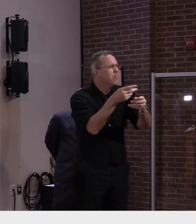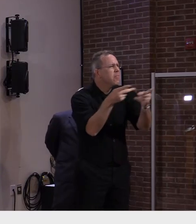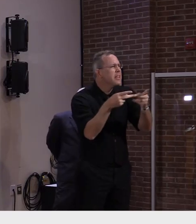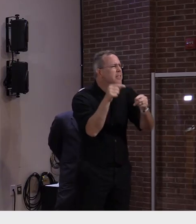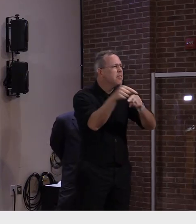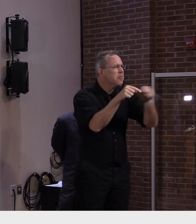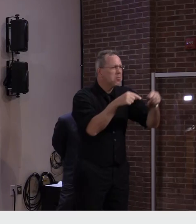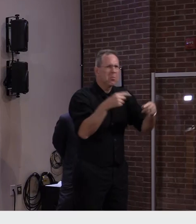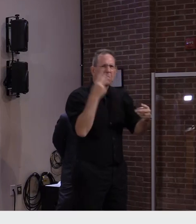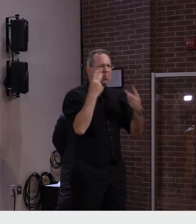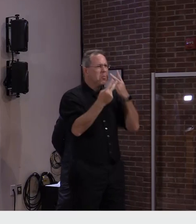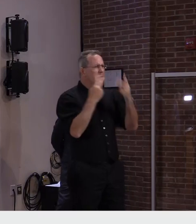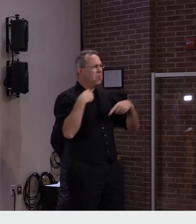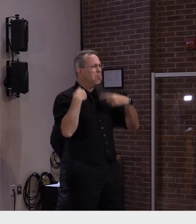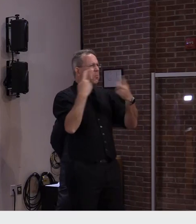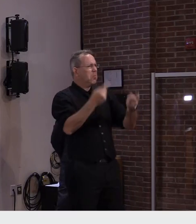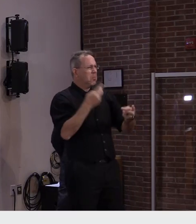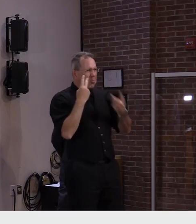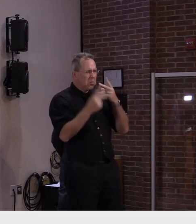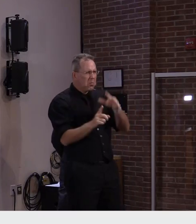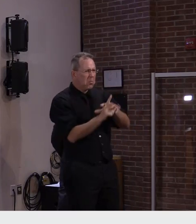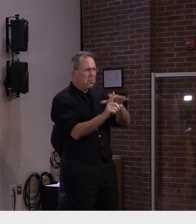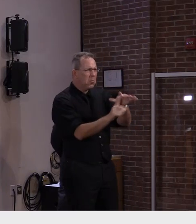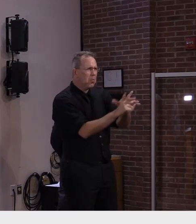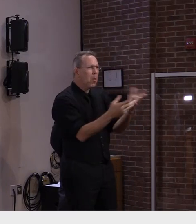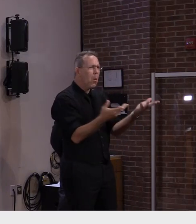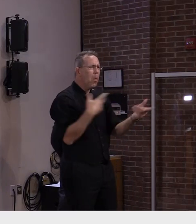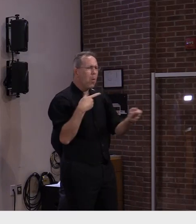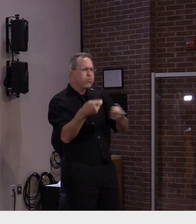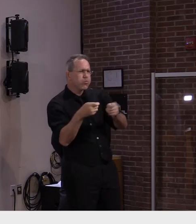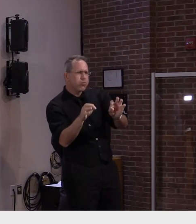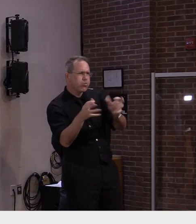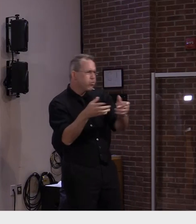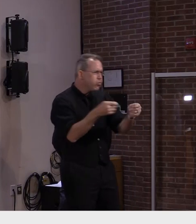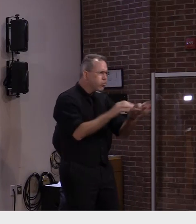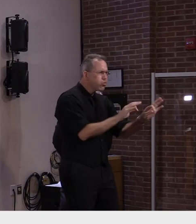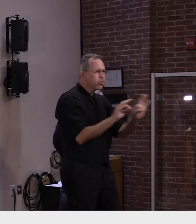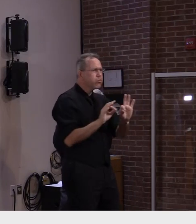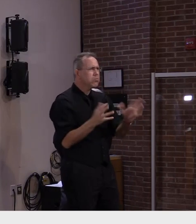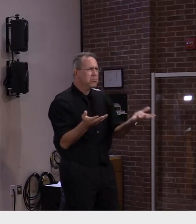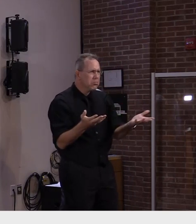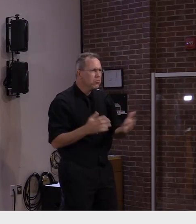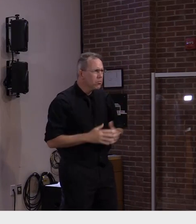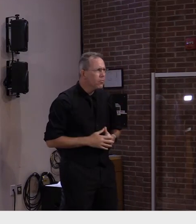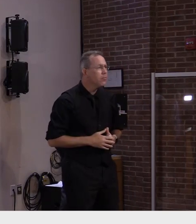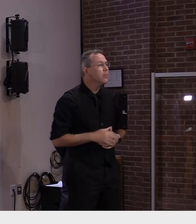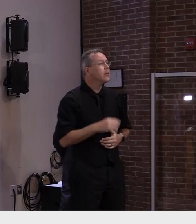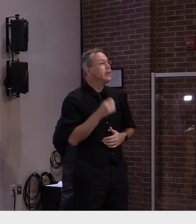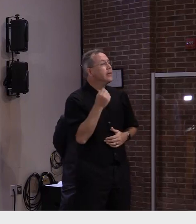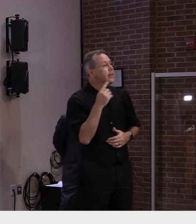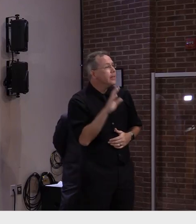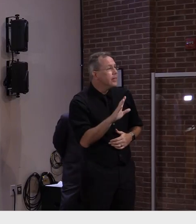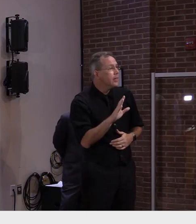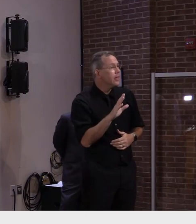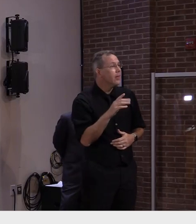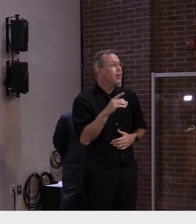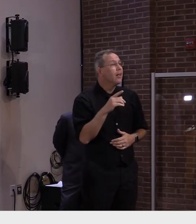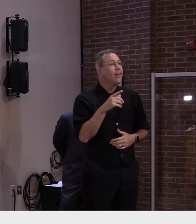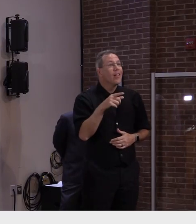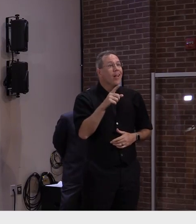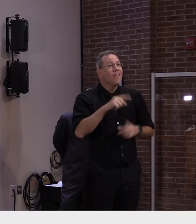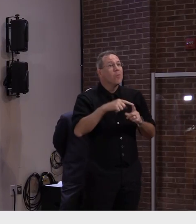that continues. But we do note that people who have traveled in return and people who